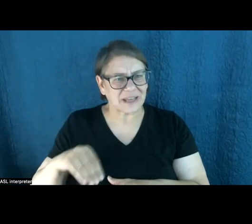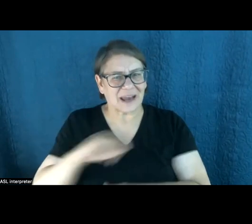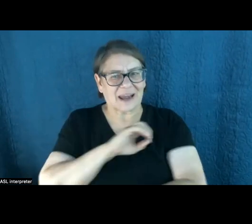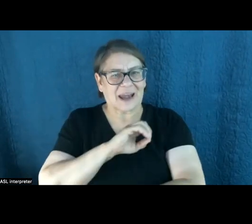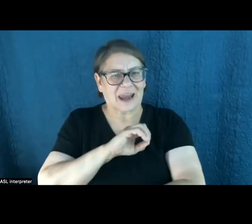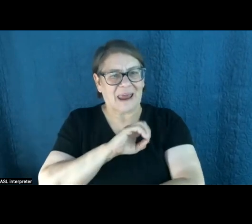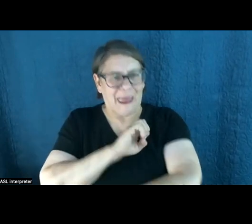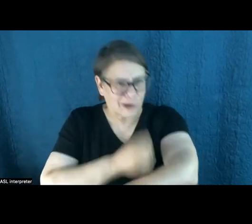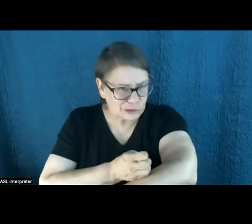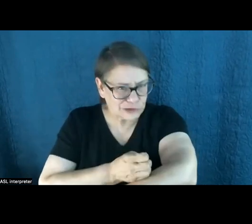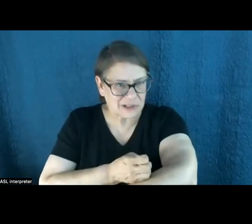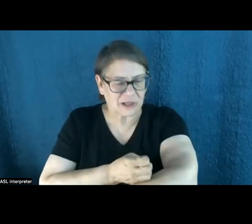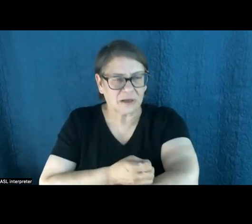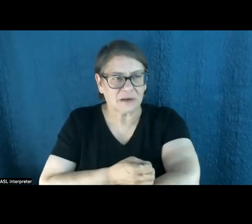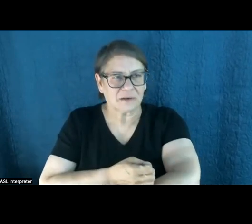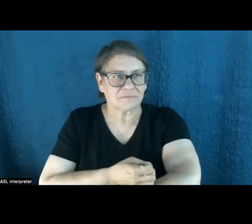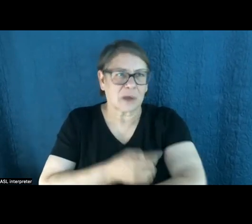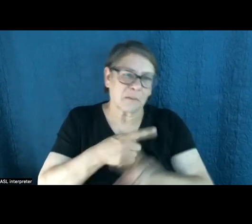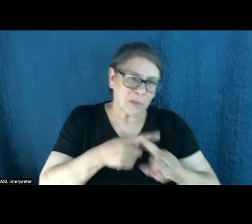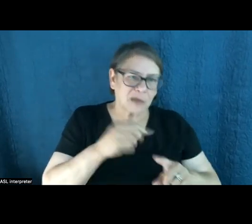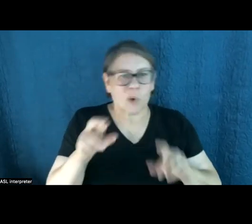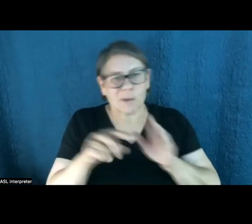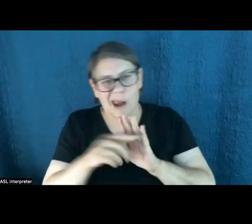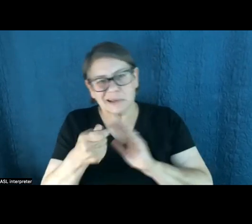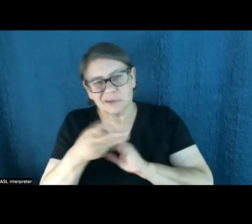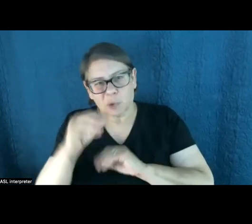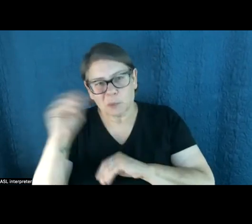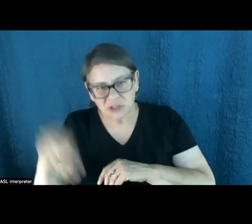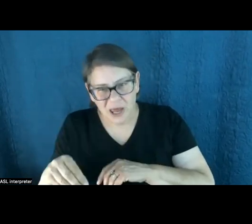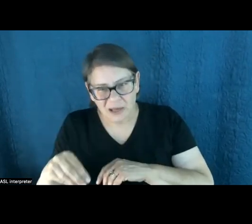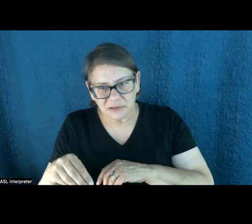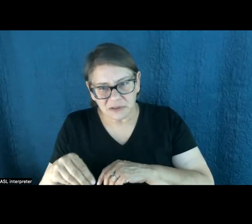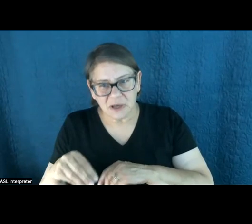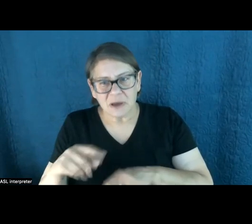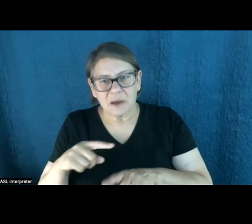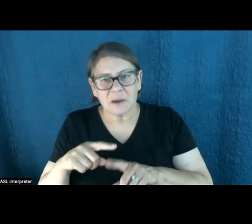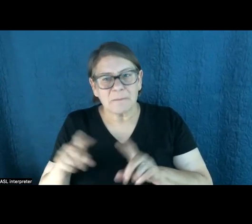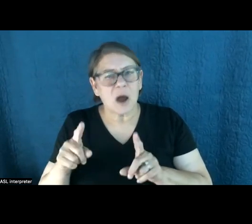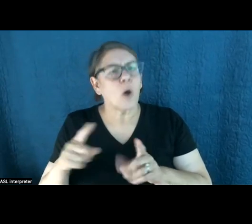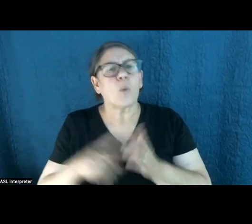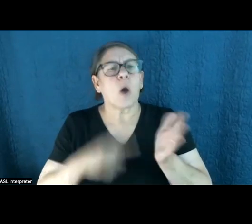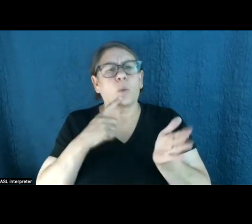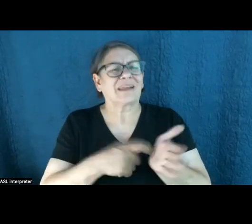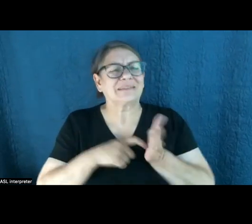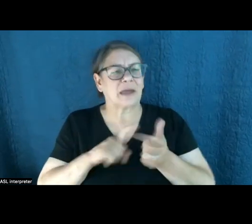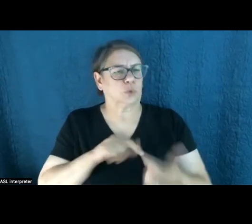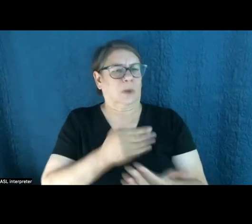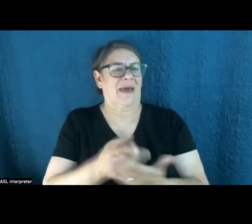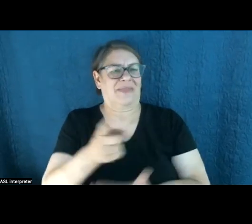that is, you know, plus or minus a few percentage points, definitely where we need to go. What is it going to take to get there?